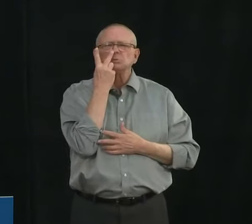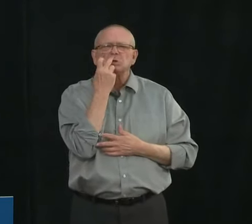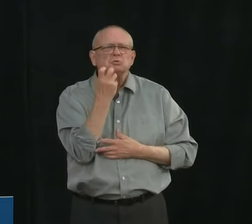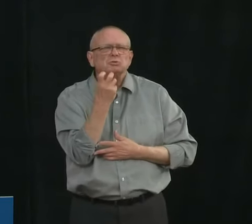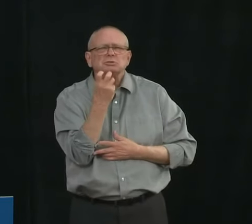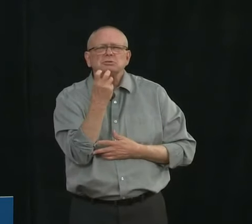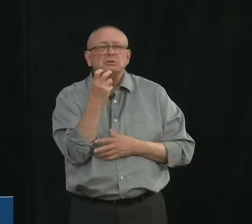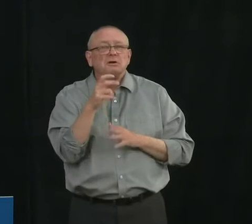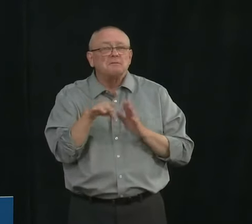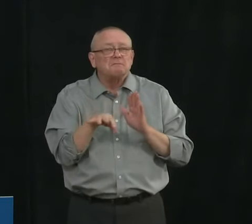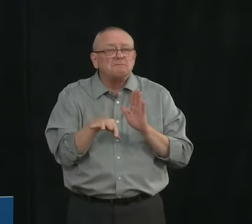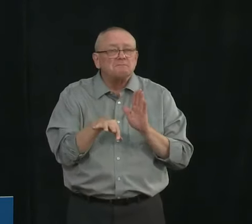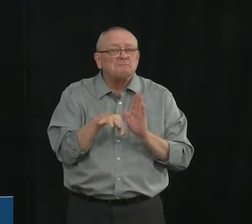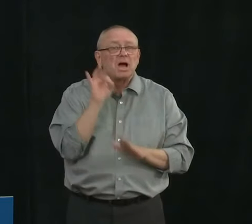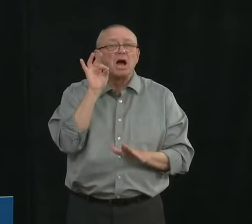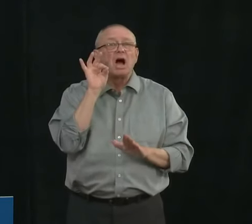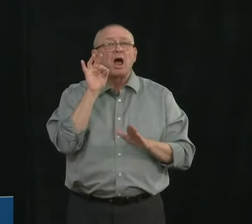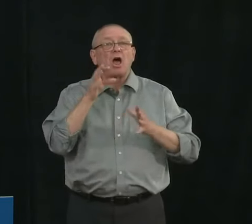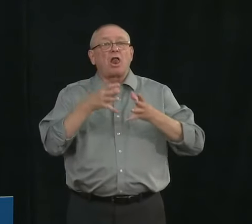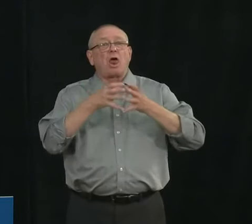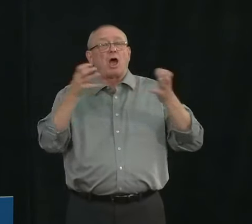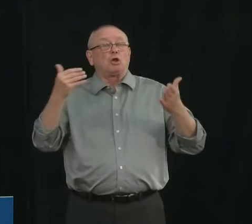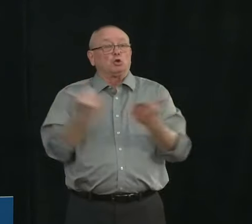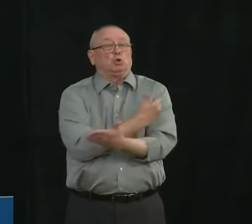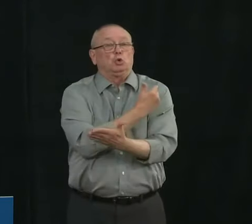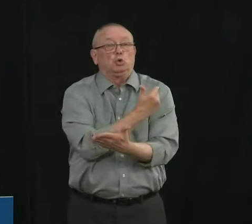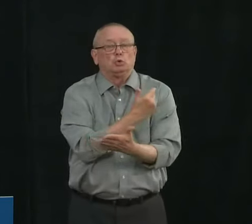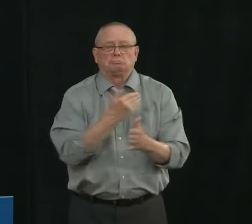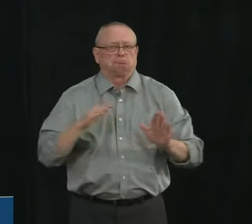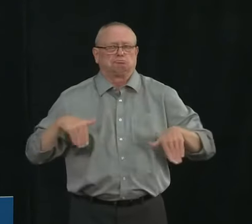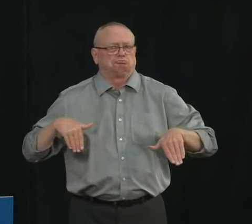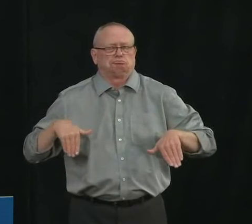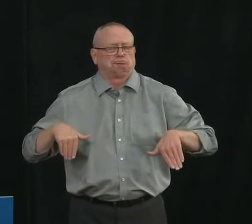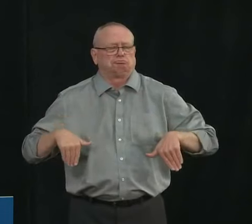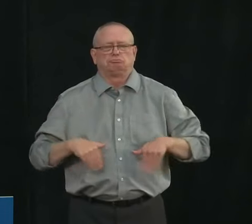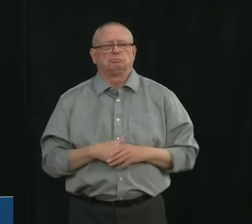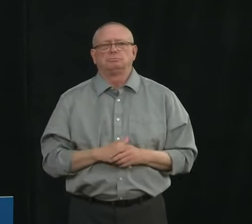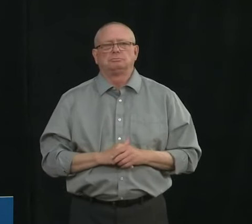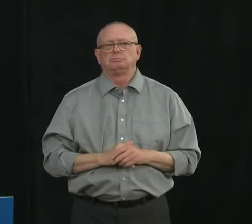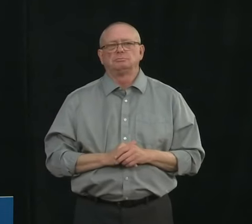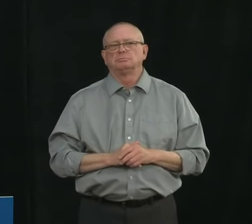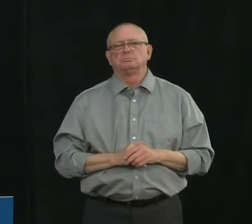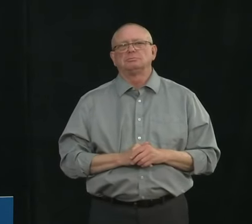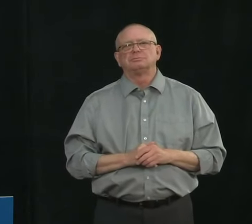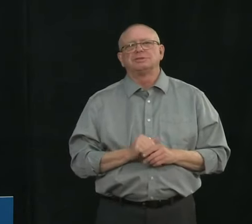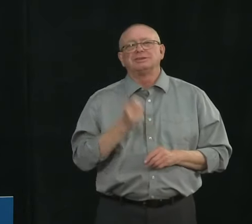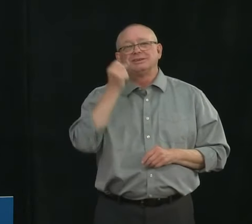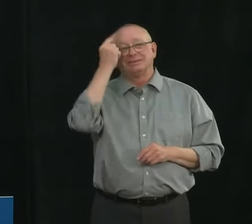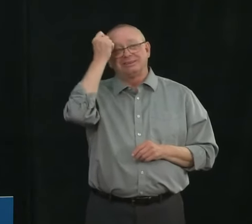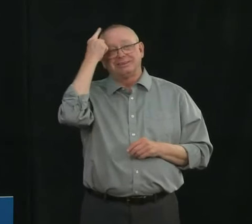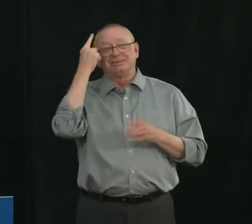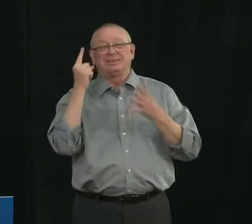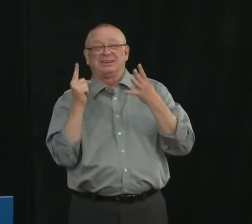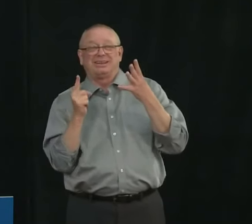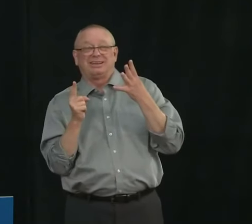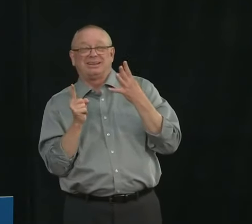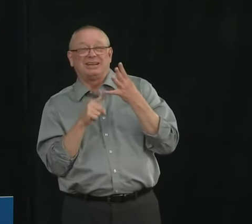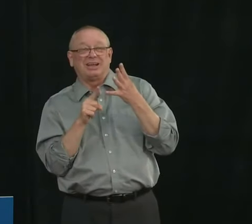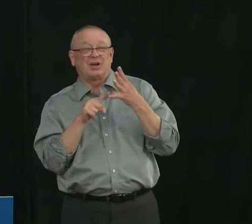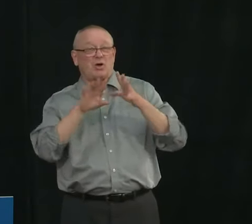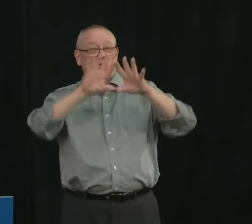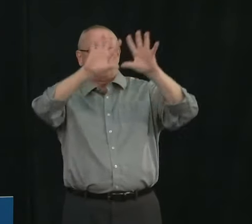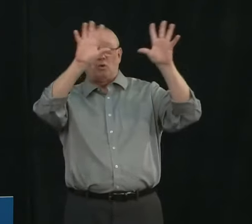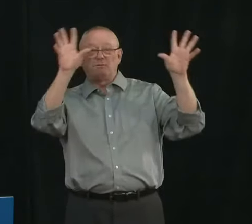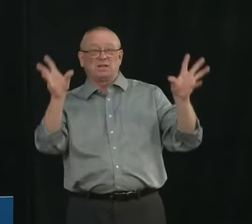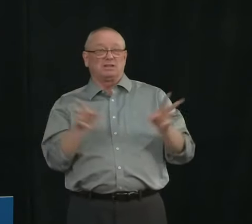focused efforts that we've been doing already however what it does do for us is that fourth goal of population surveillance and what it does